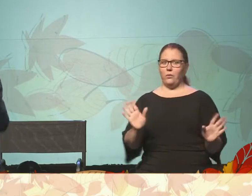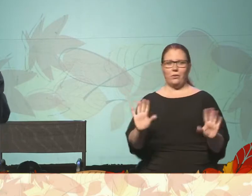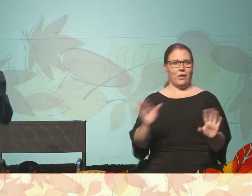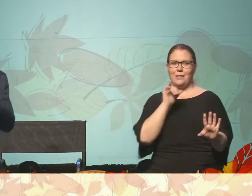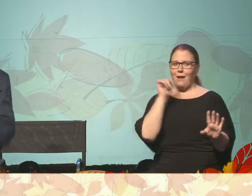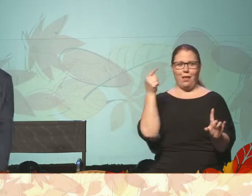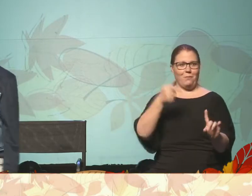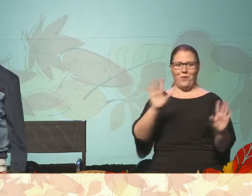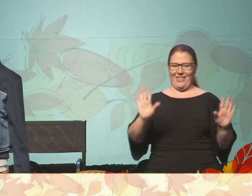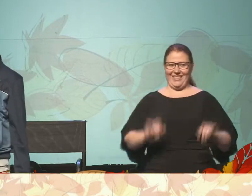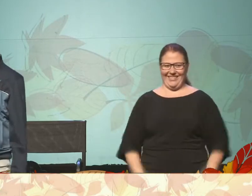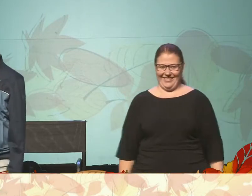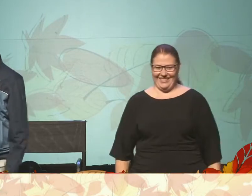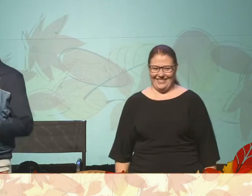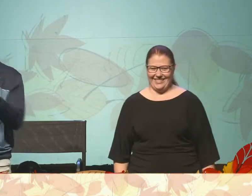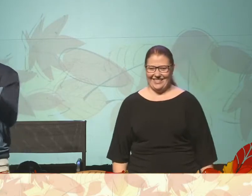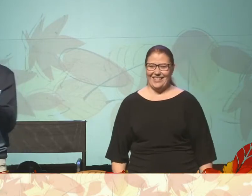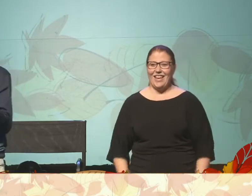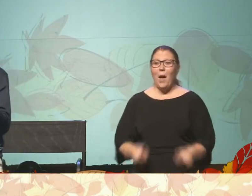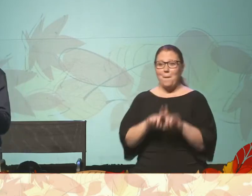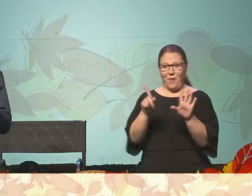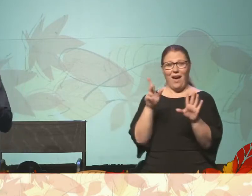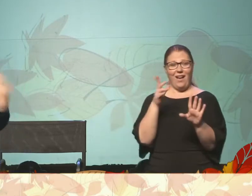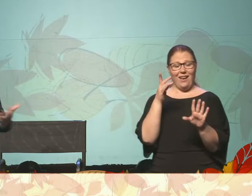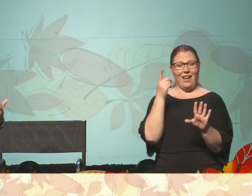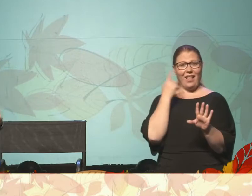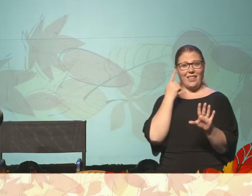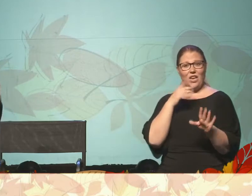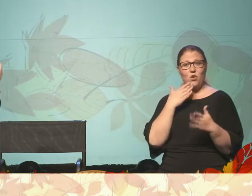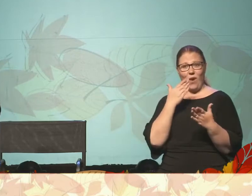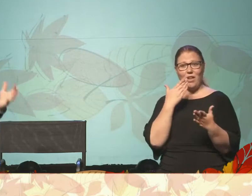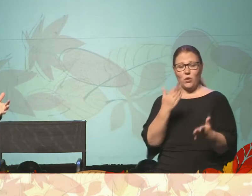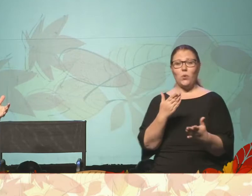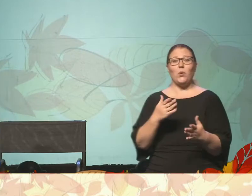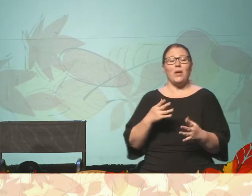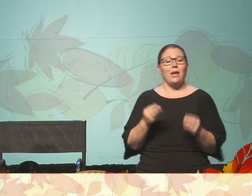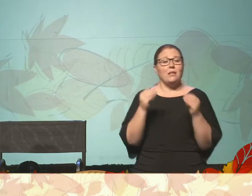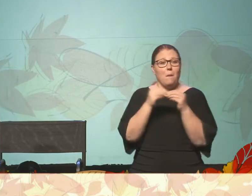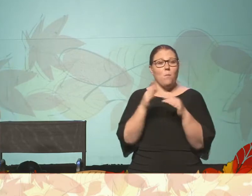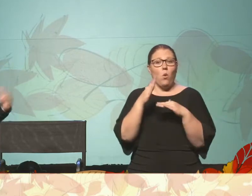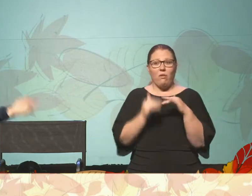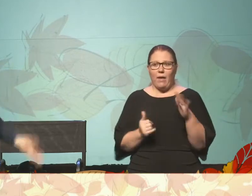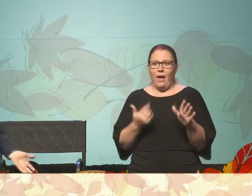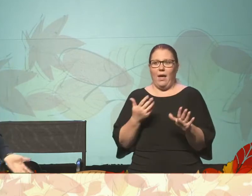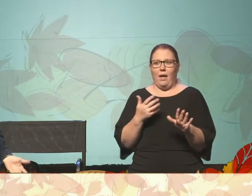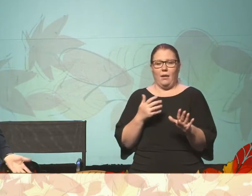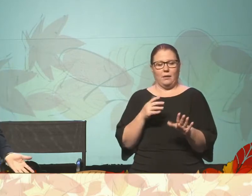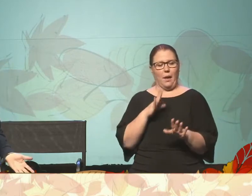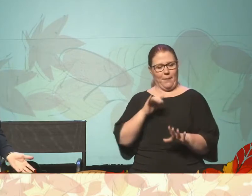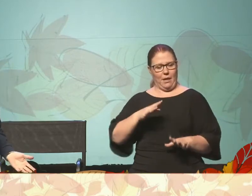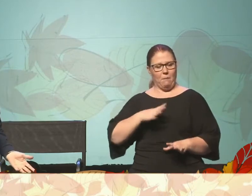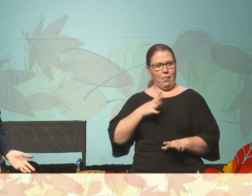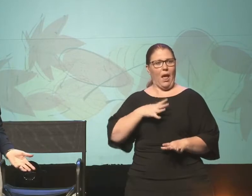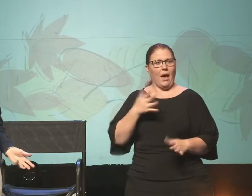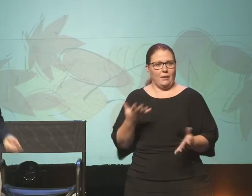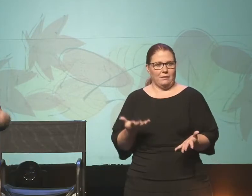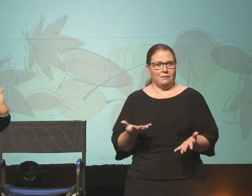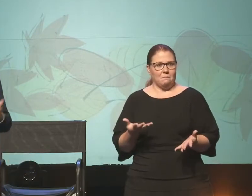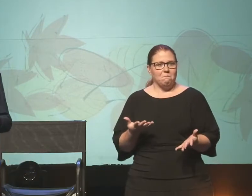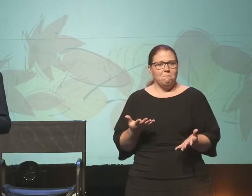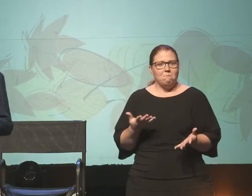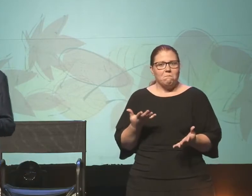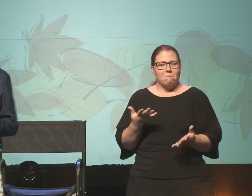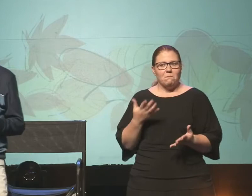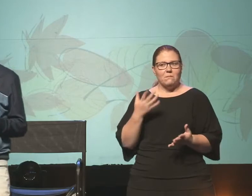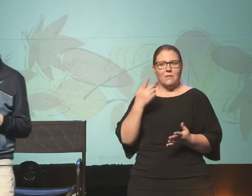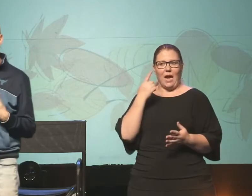that's not going to happen, okay? But I do think gratitude is far more than just being polite, right? And I